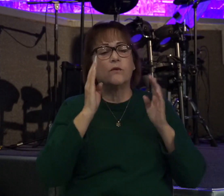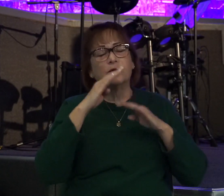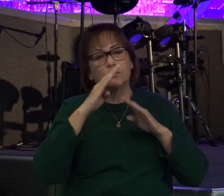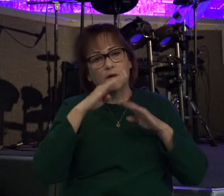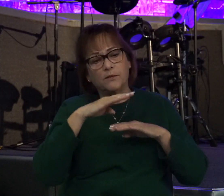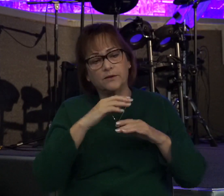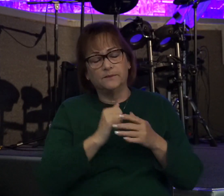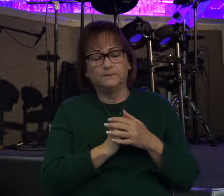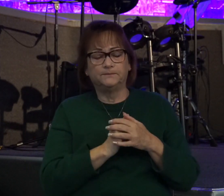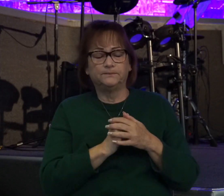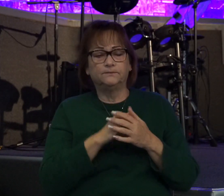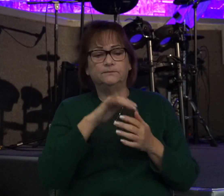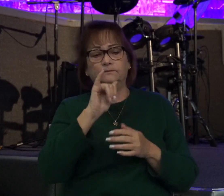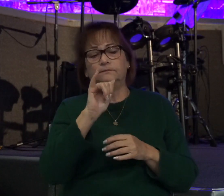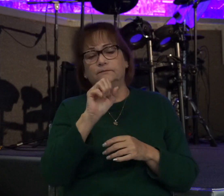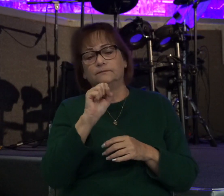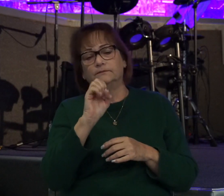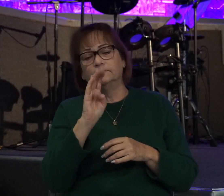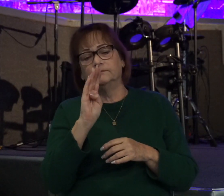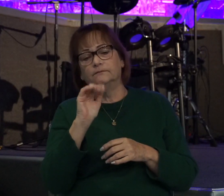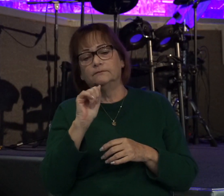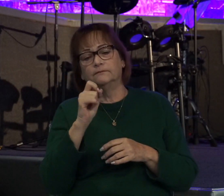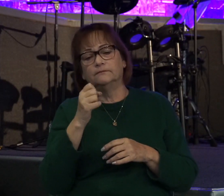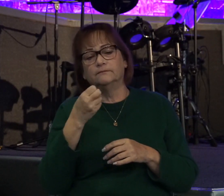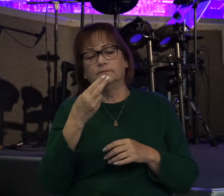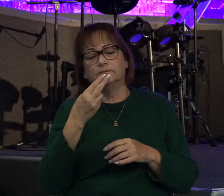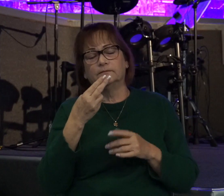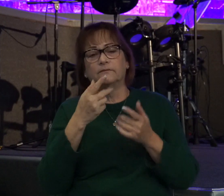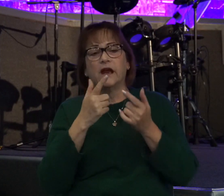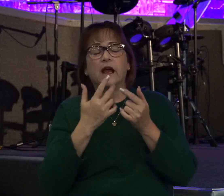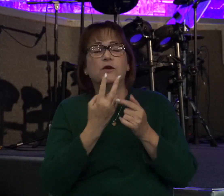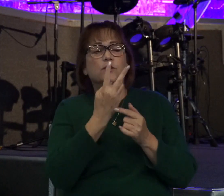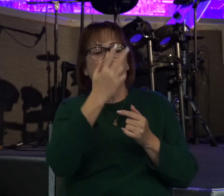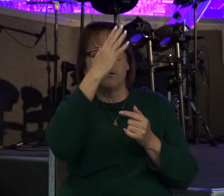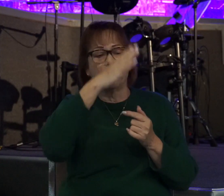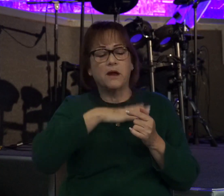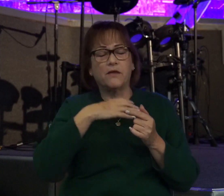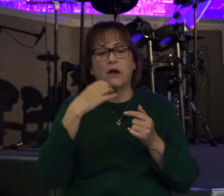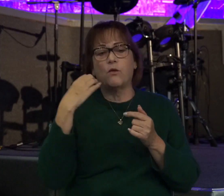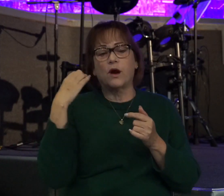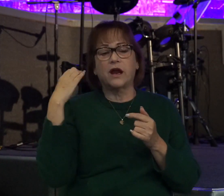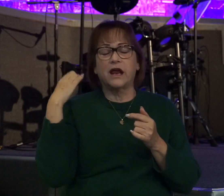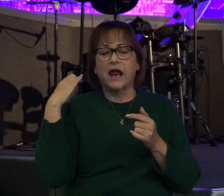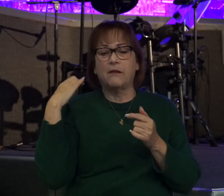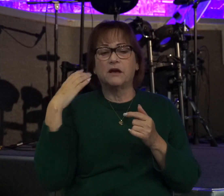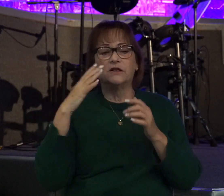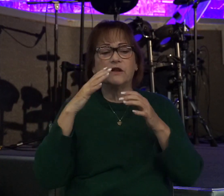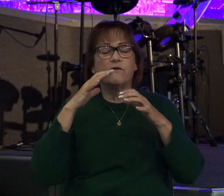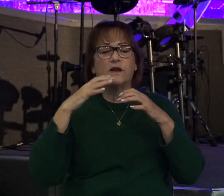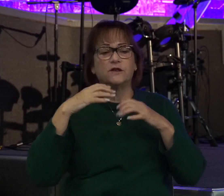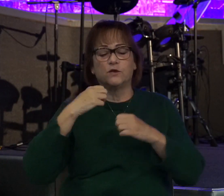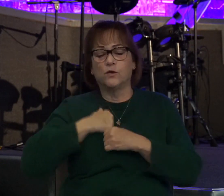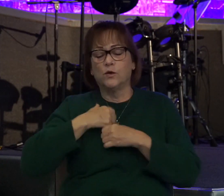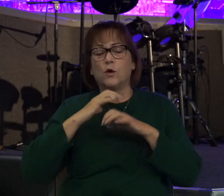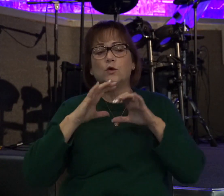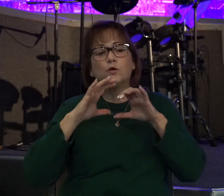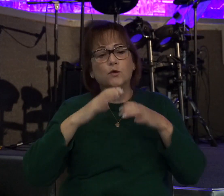And Ish-bosheth had two men who were captains of his troops. These men were from the tribe of Benjamin.